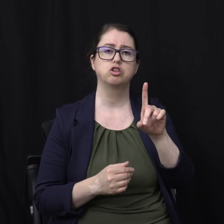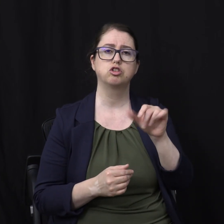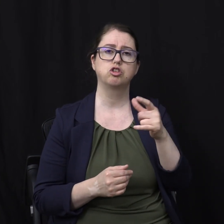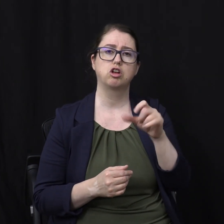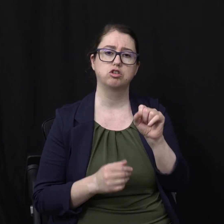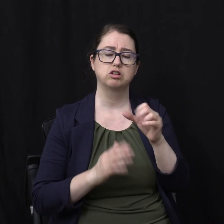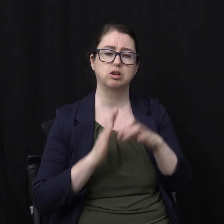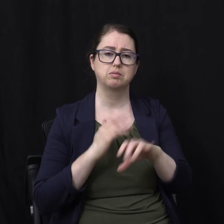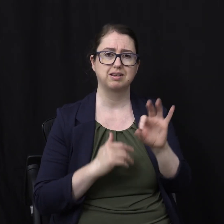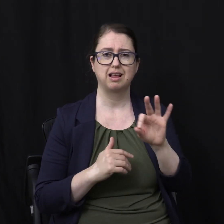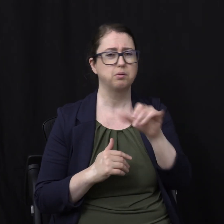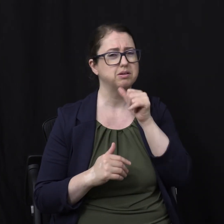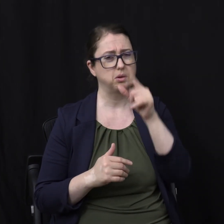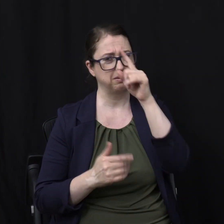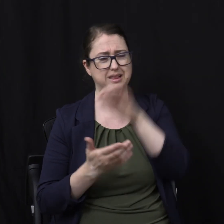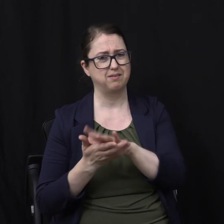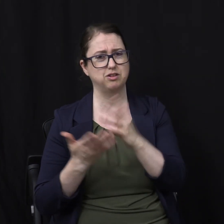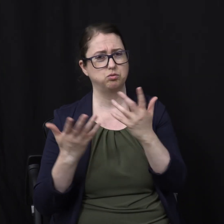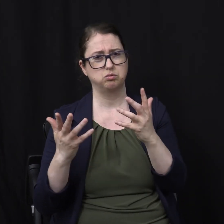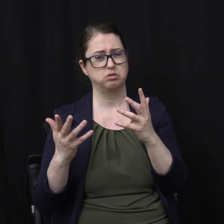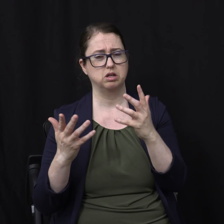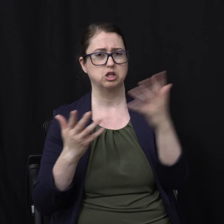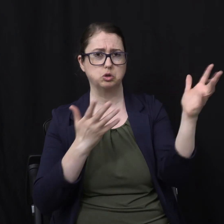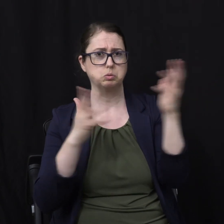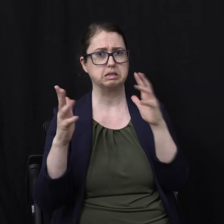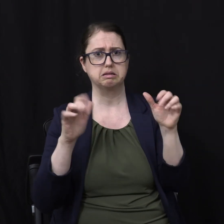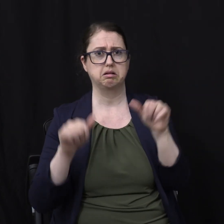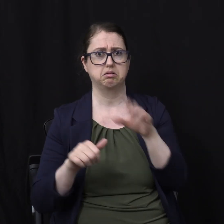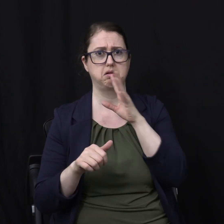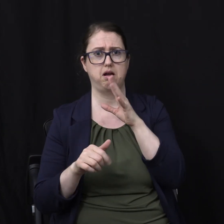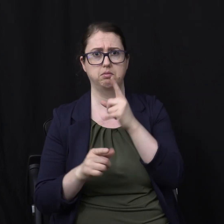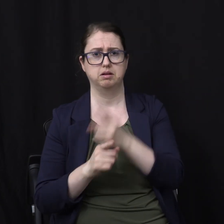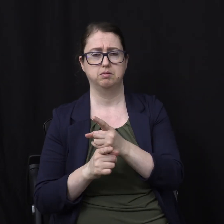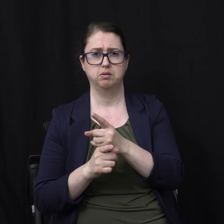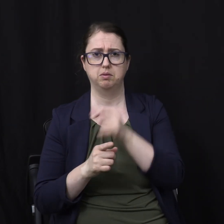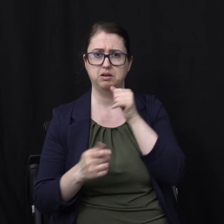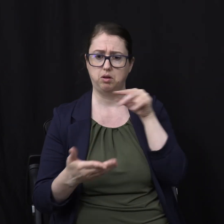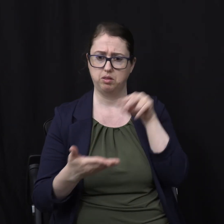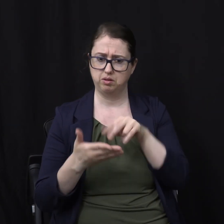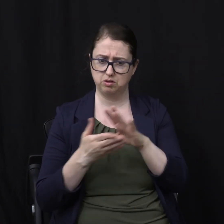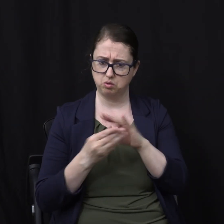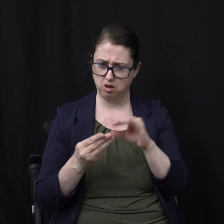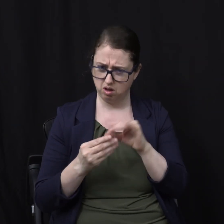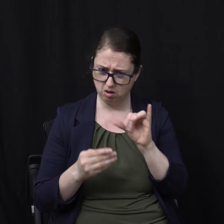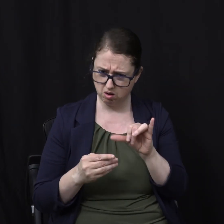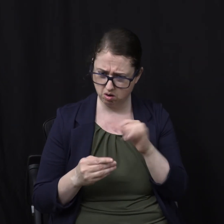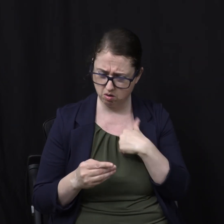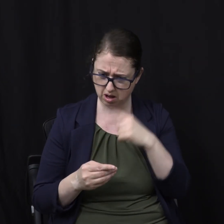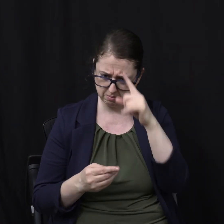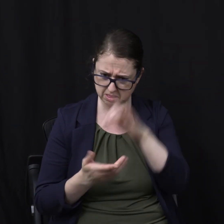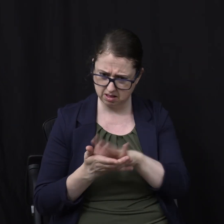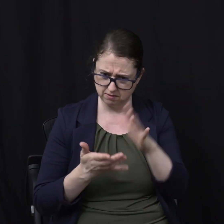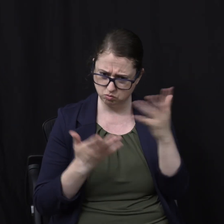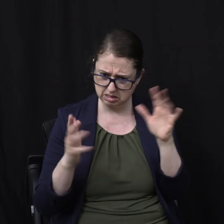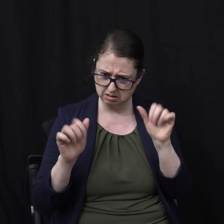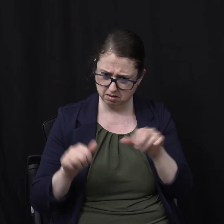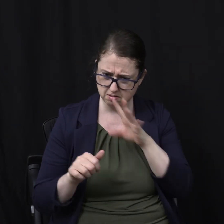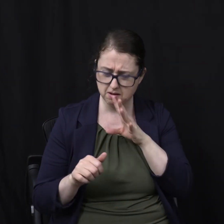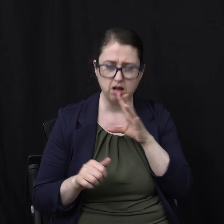Now we don't believe That trees talk Of course That is not something That we go to that Oh I think I believe No no no Jesus is